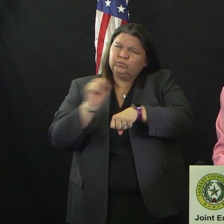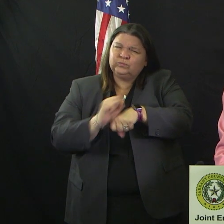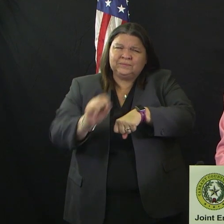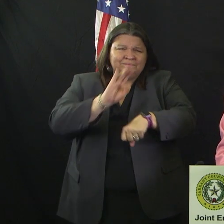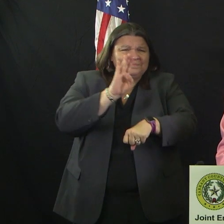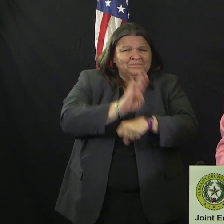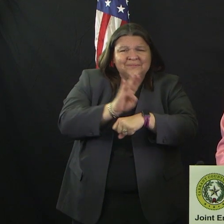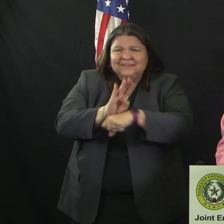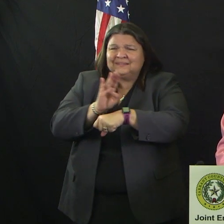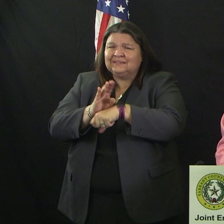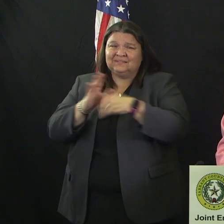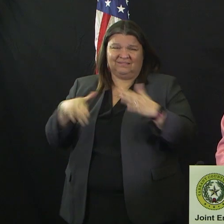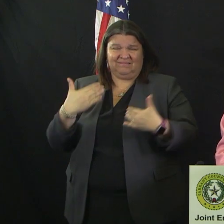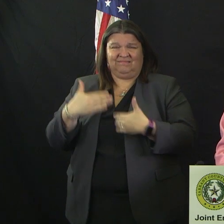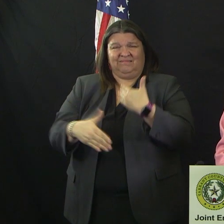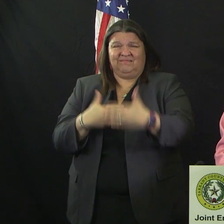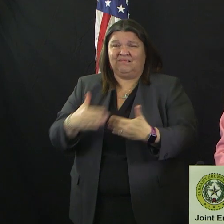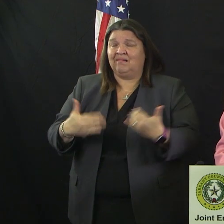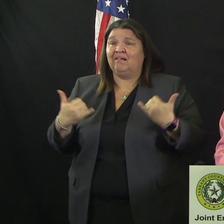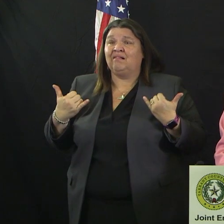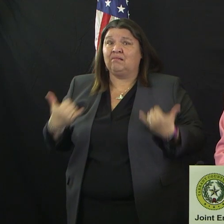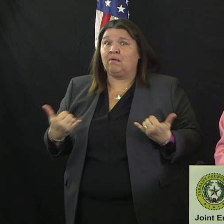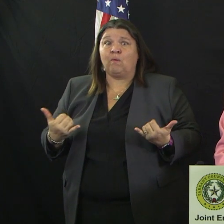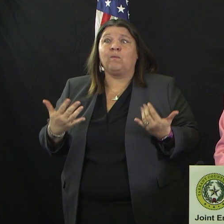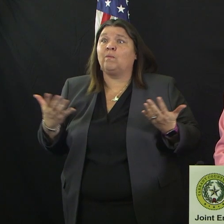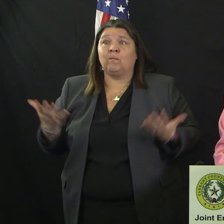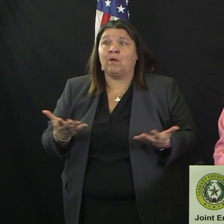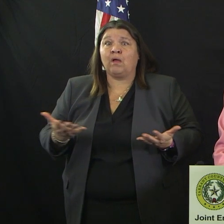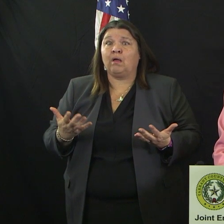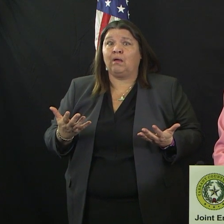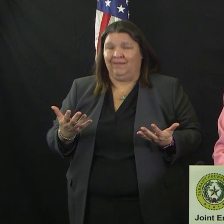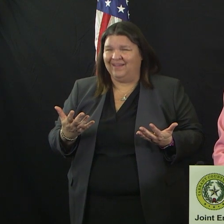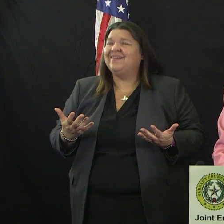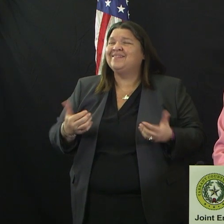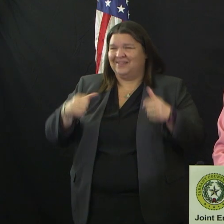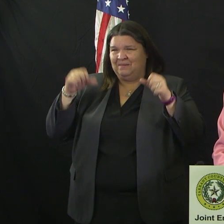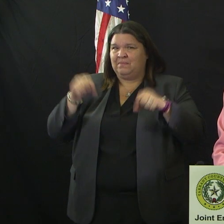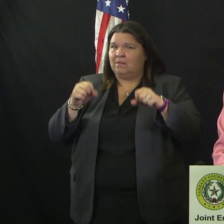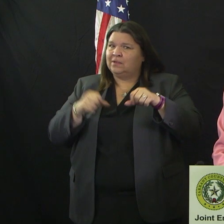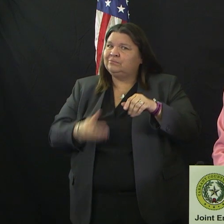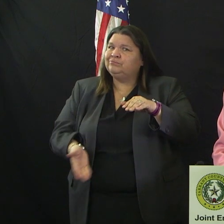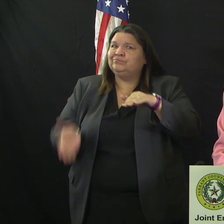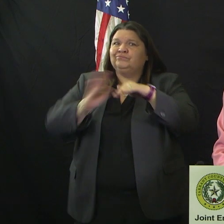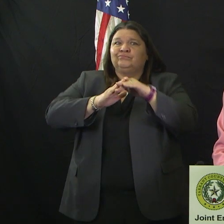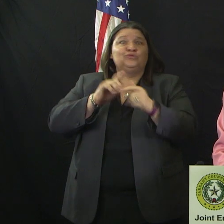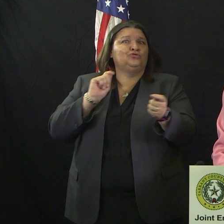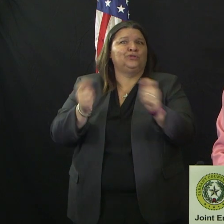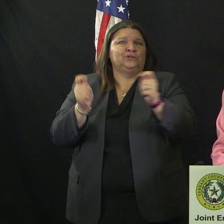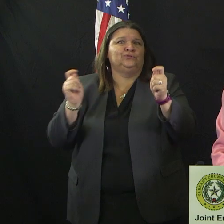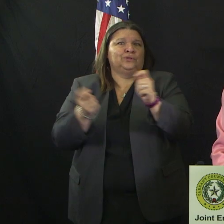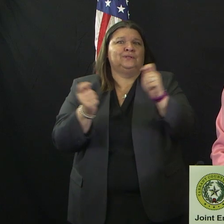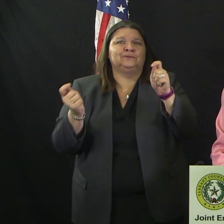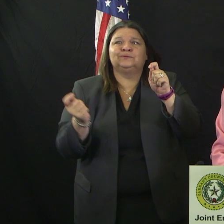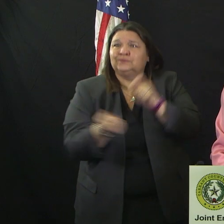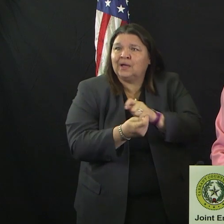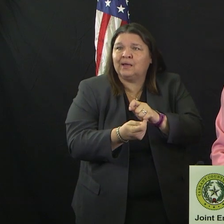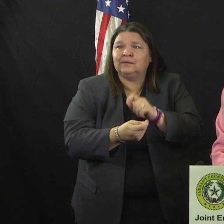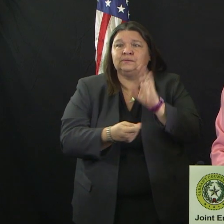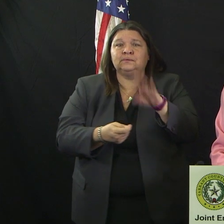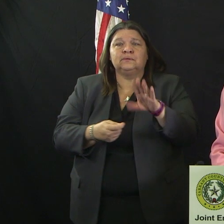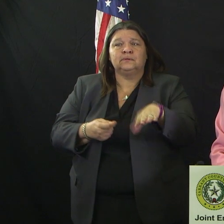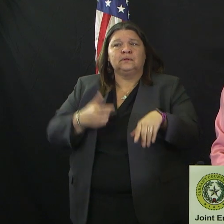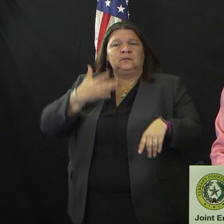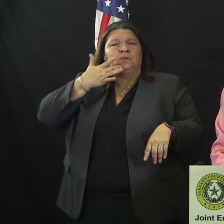protocols and about potential changes for the future. Fortunately, many Fort Worth businesses and residents